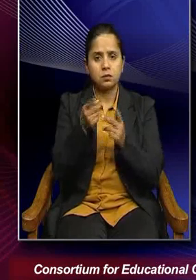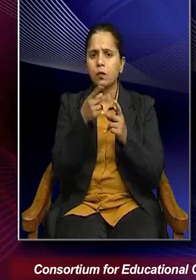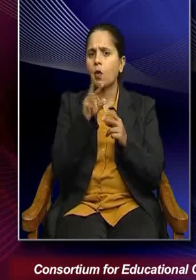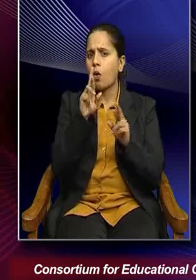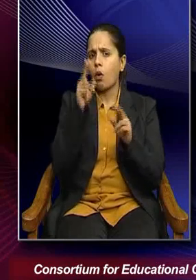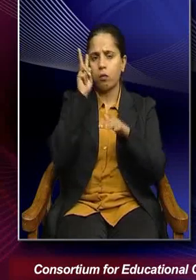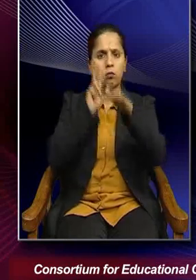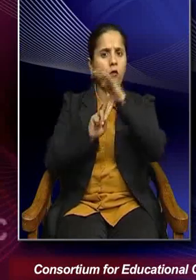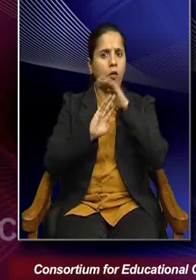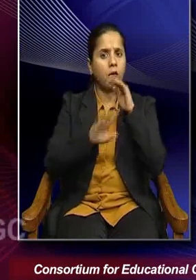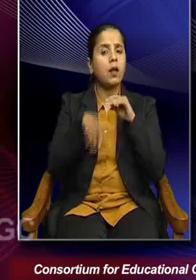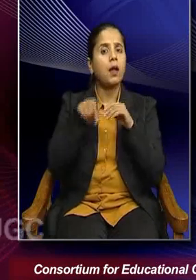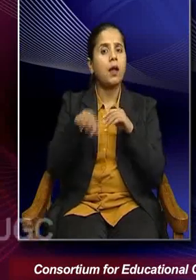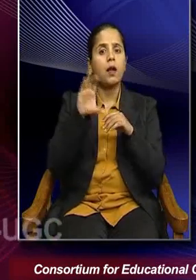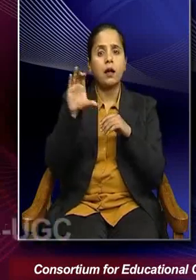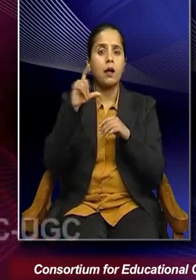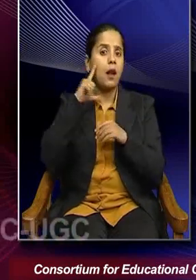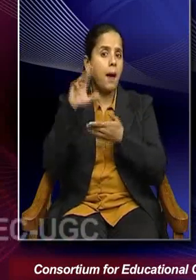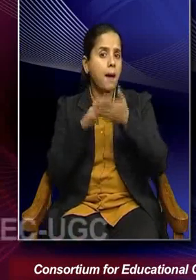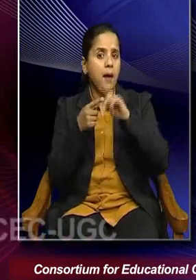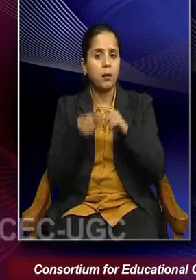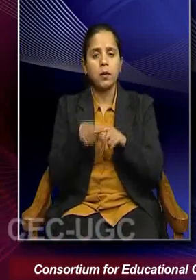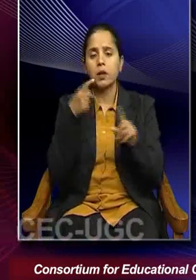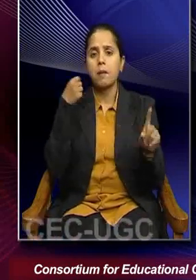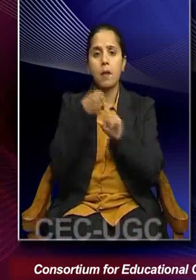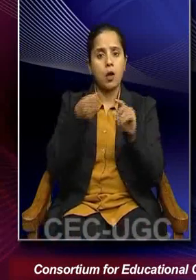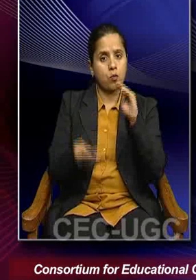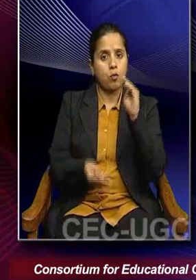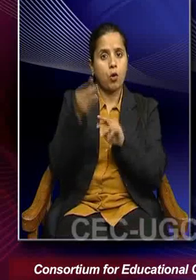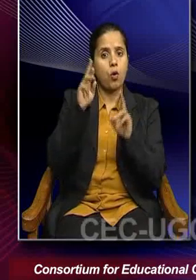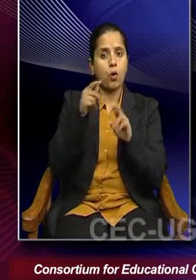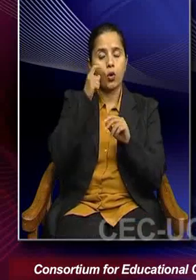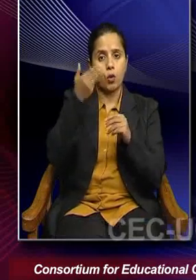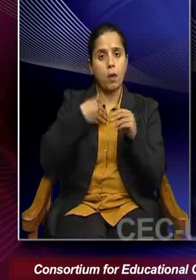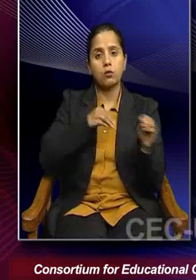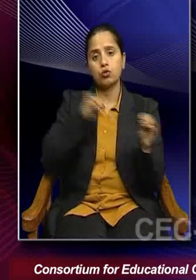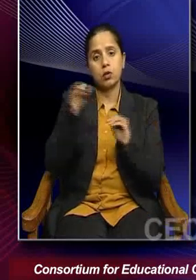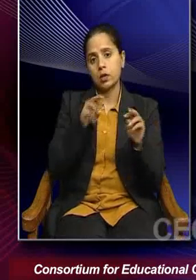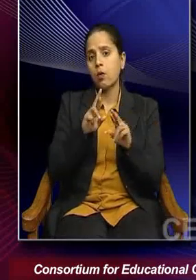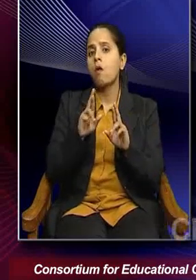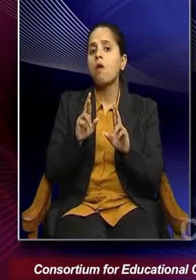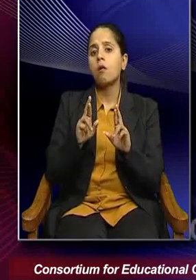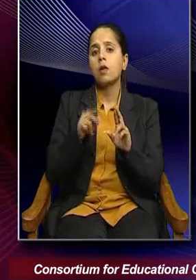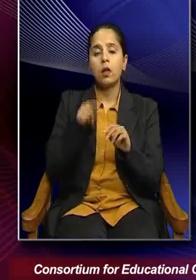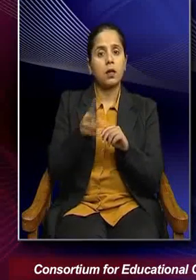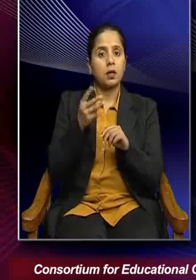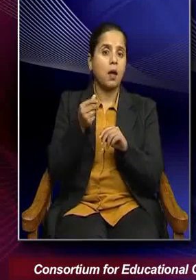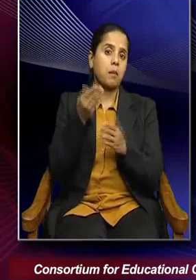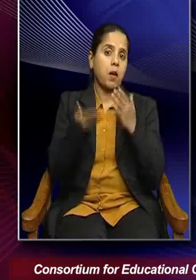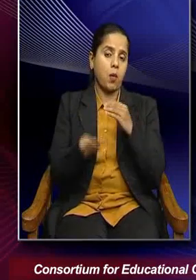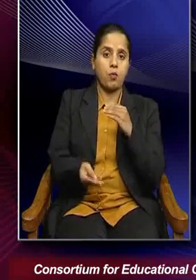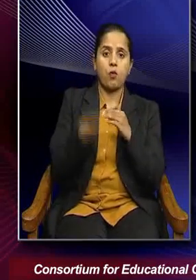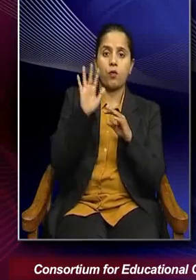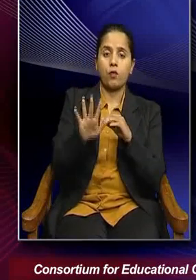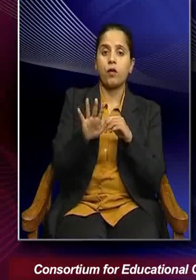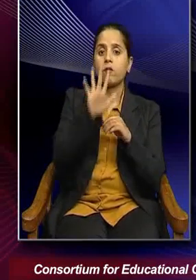climate impacts are likely to increase human migration and the numbers are likely to increase more